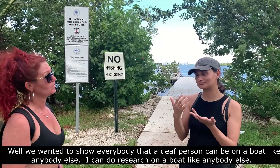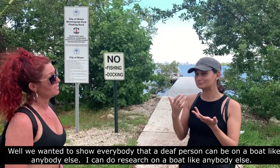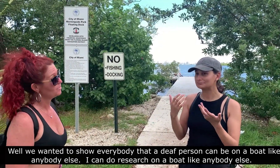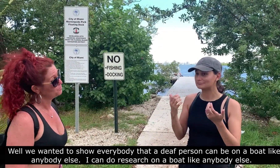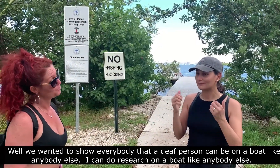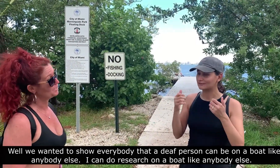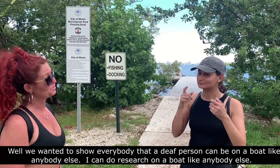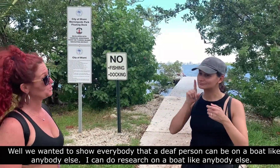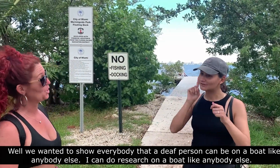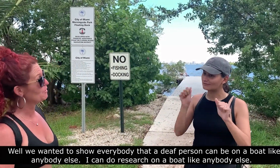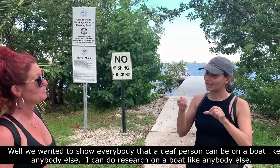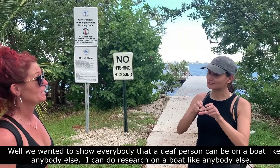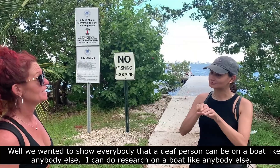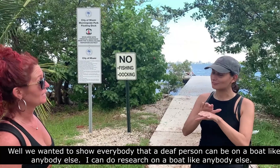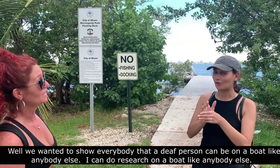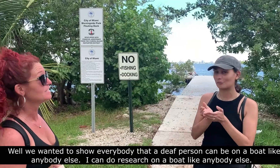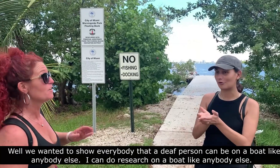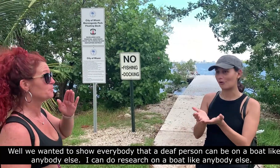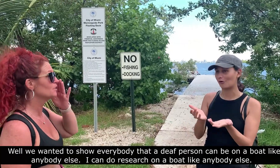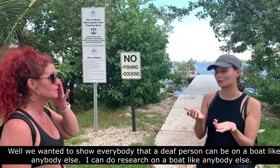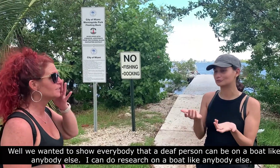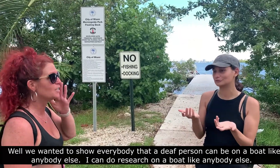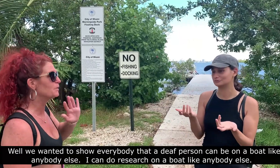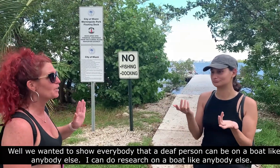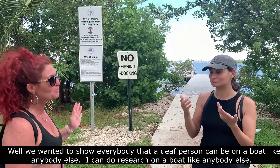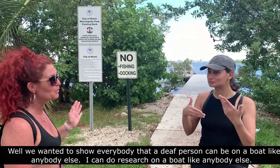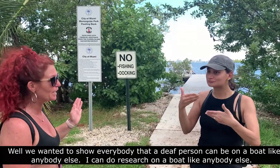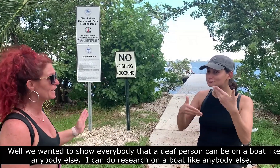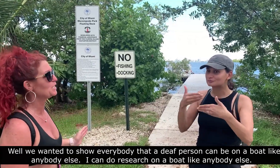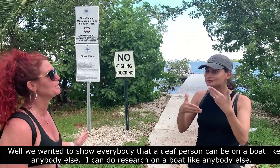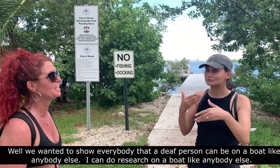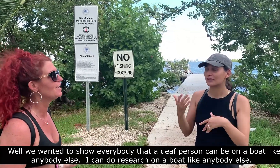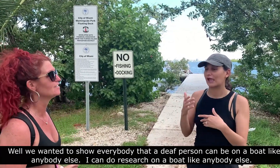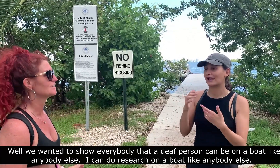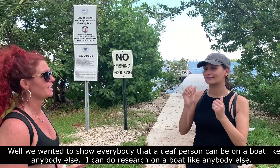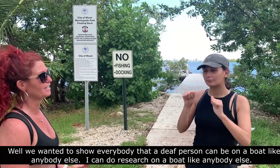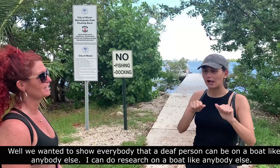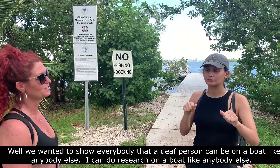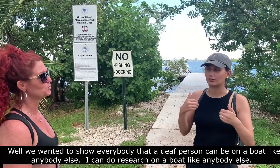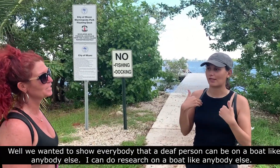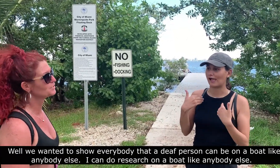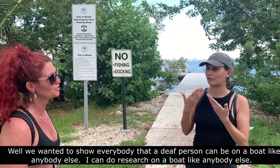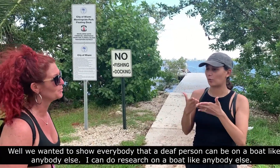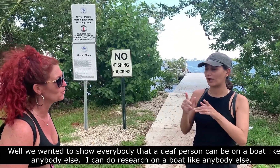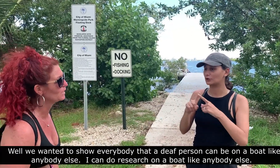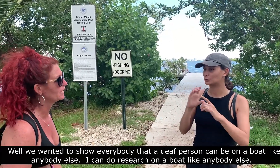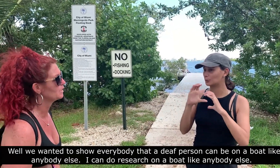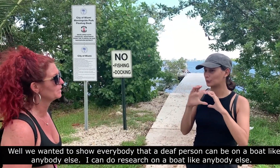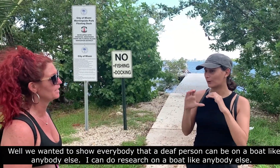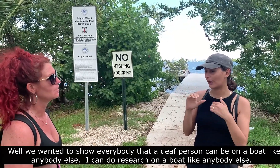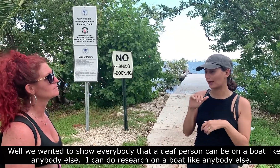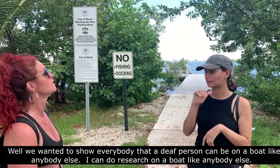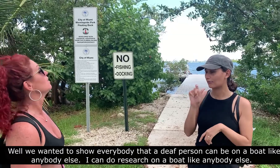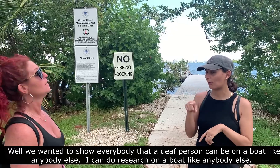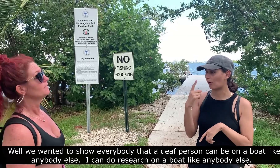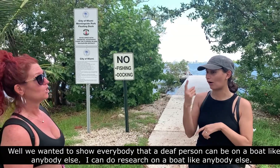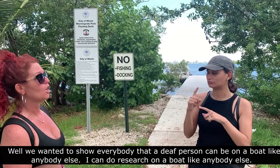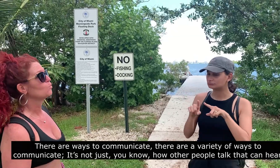Well, we wanted to show everybody that a deaf person can be on a boat like anybody else. I can do research on a boat like anybody else. There are